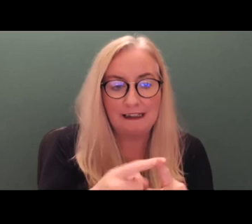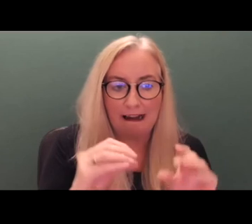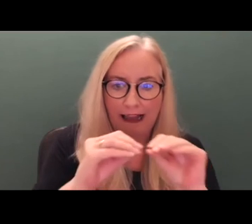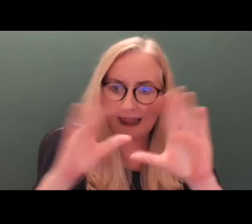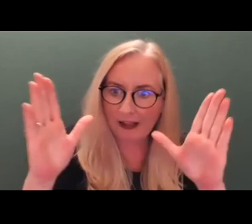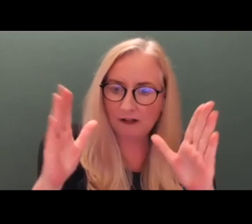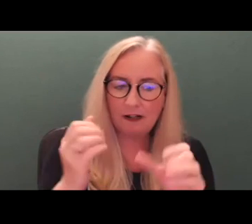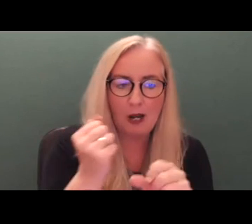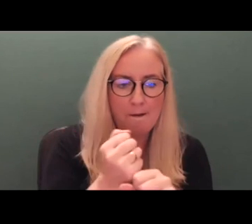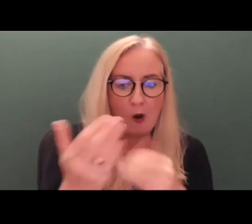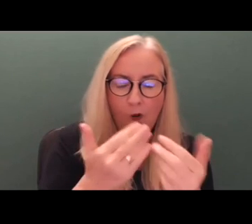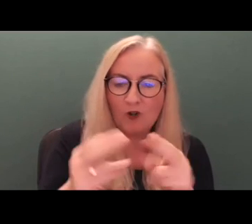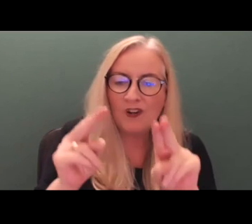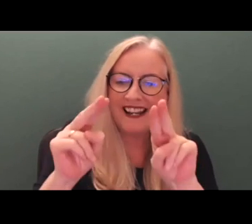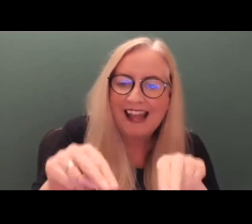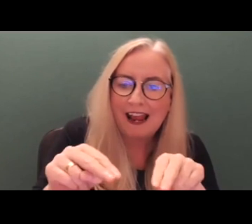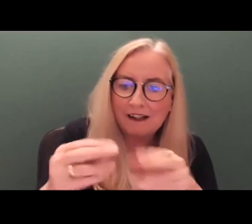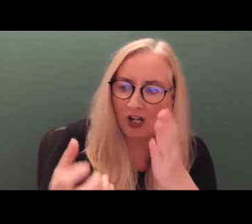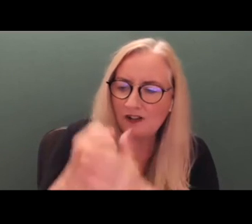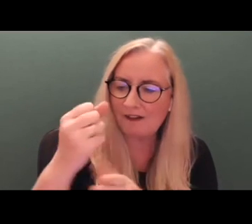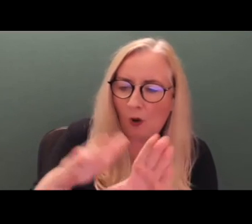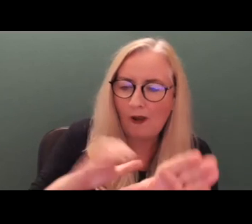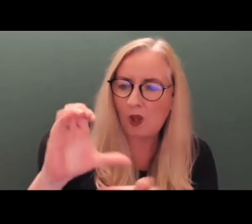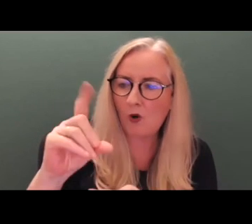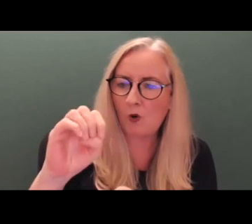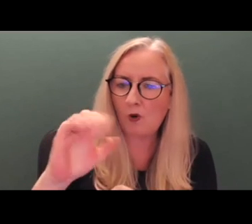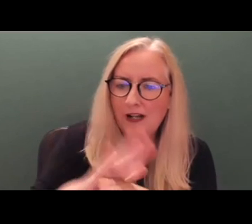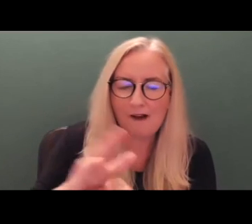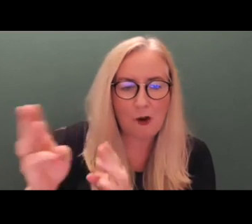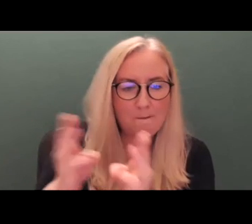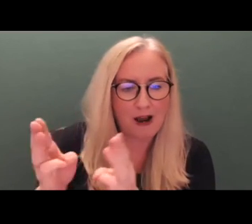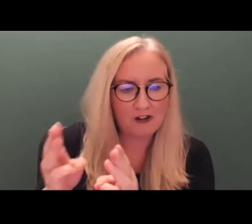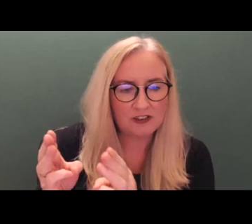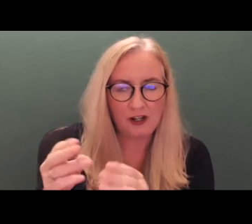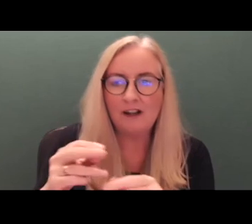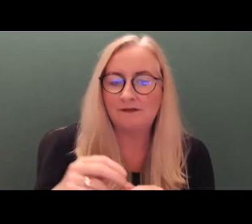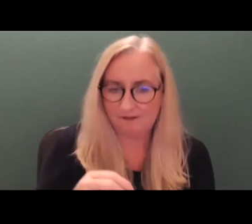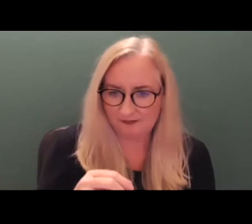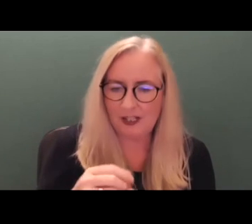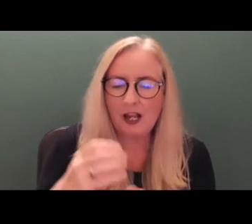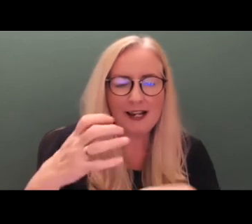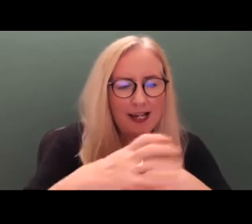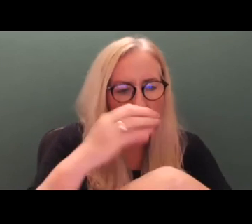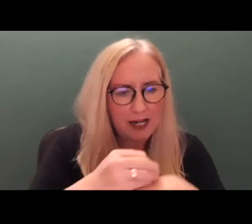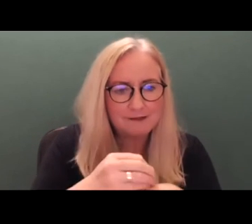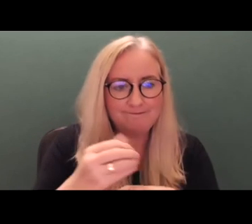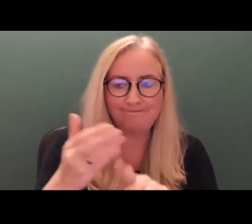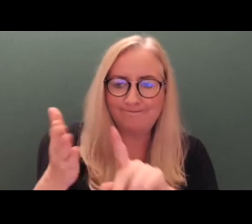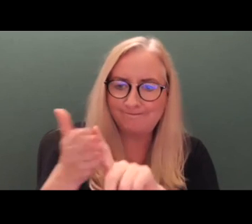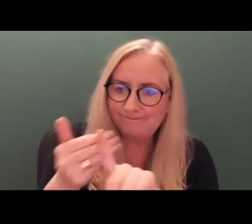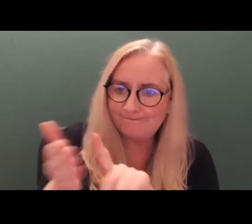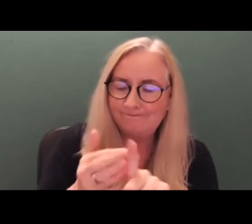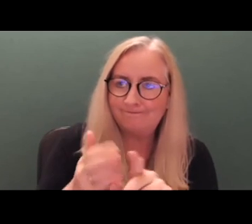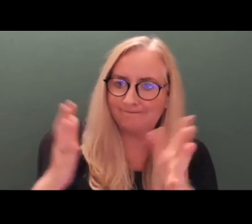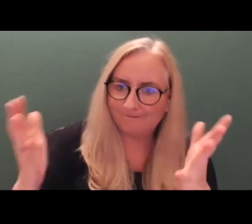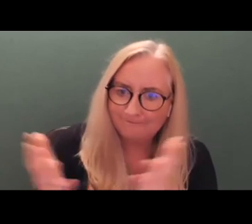actually think you can achieve with a code of practice as opposed to continually chivying people and continually persuading continually cajoling